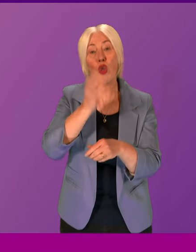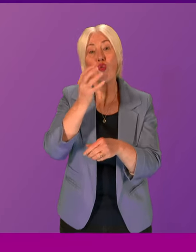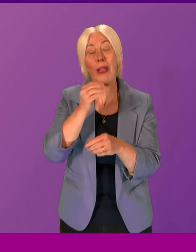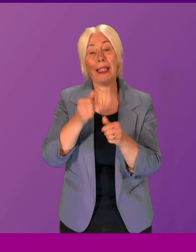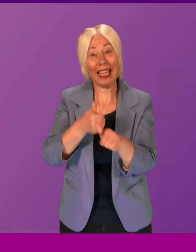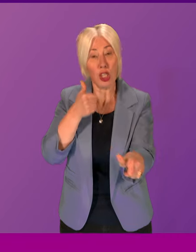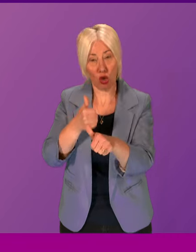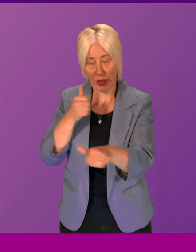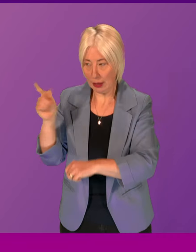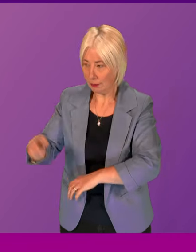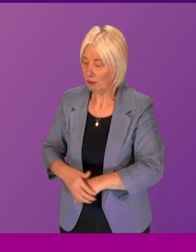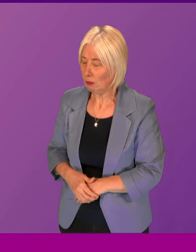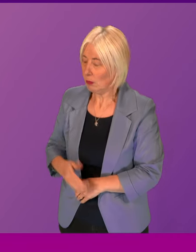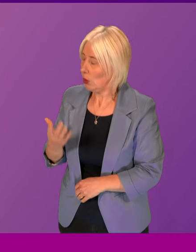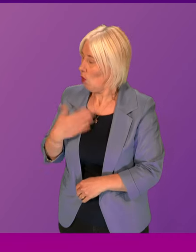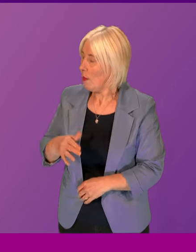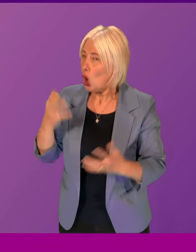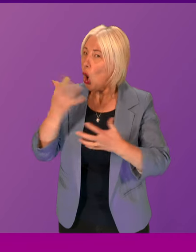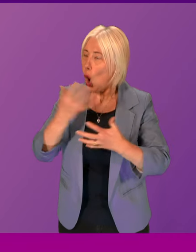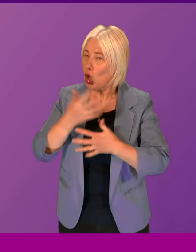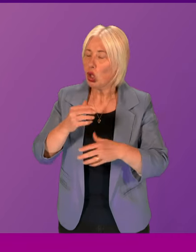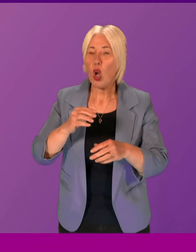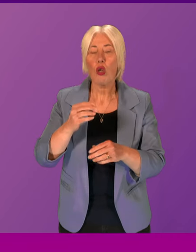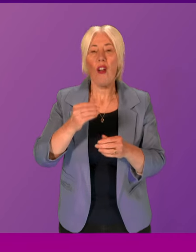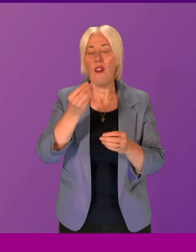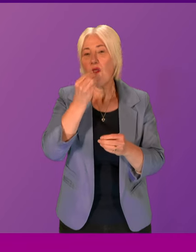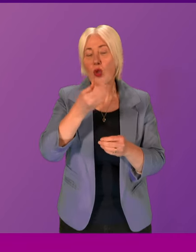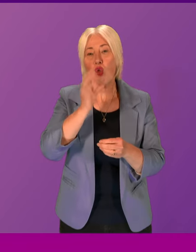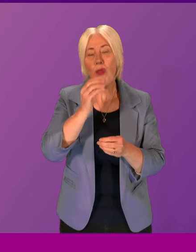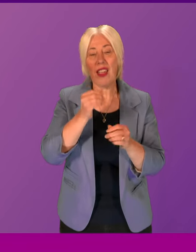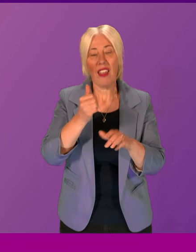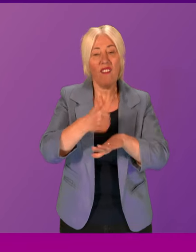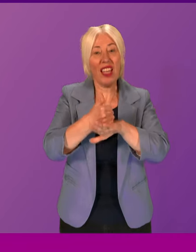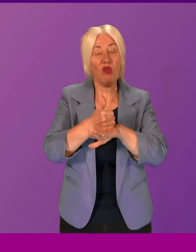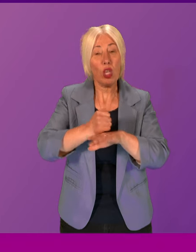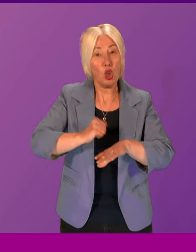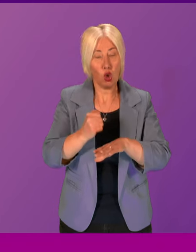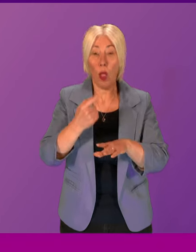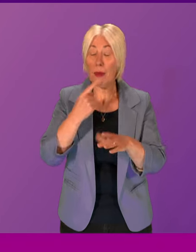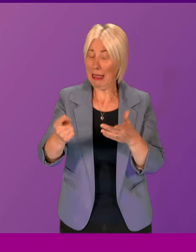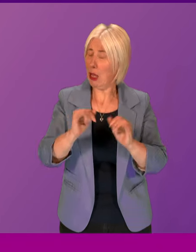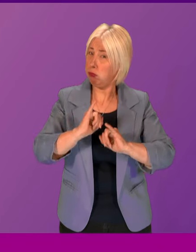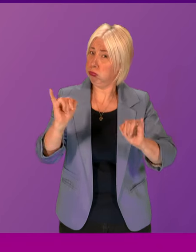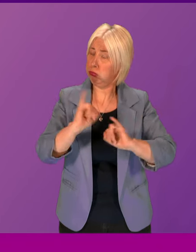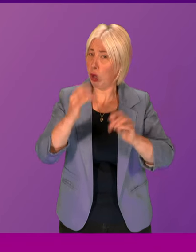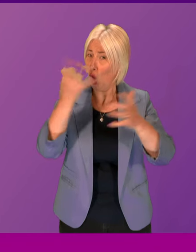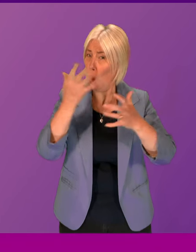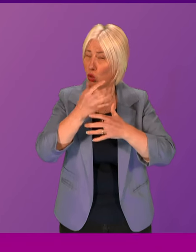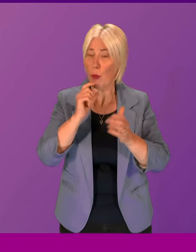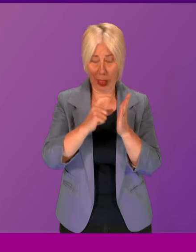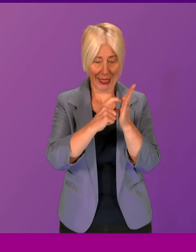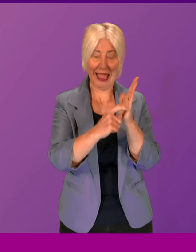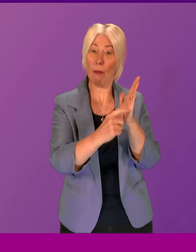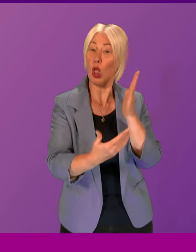the well-documented concerns that Food and Drink Federation Scotland, many food and drink businesses, have highlighted about these labelling plans.